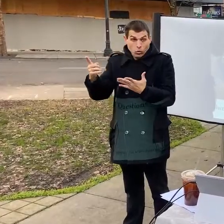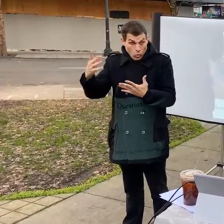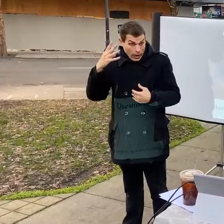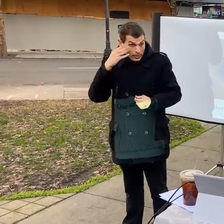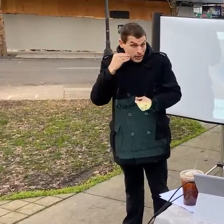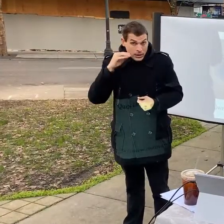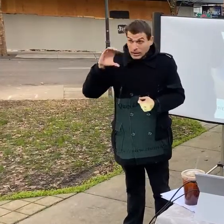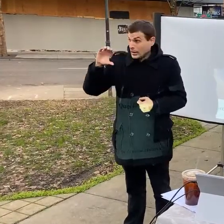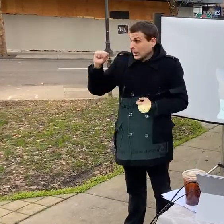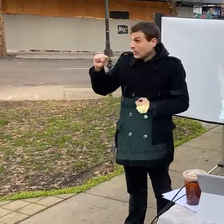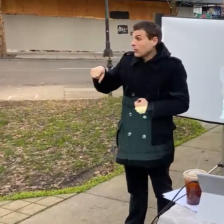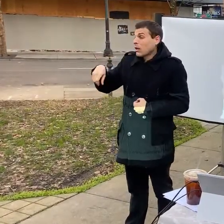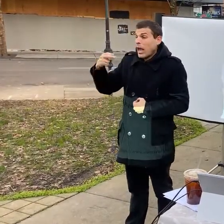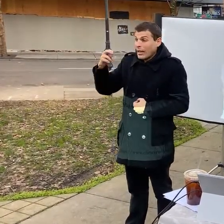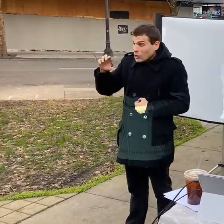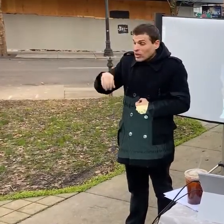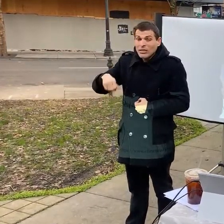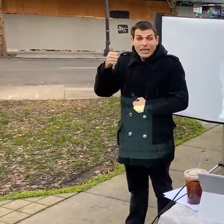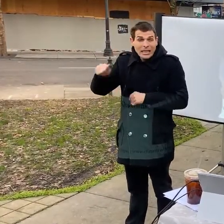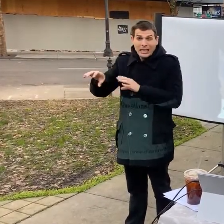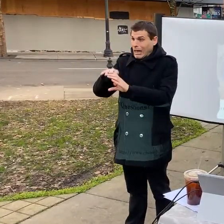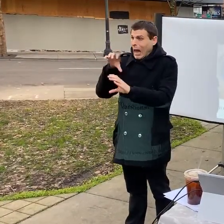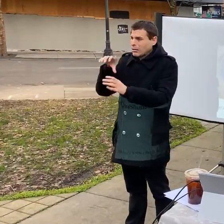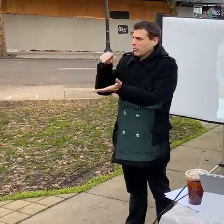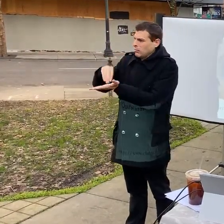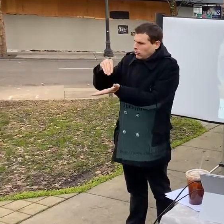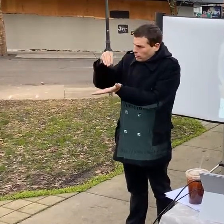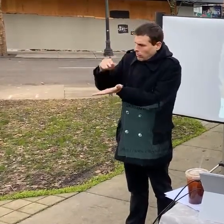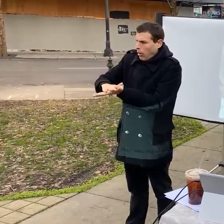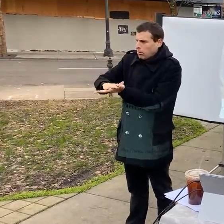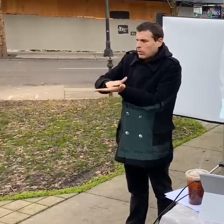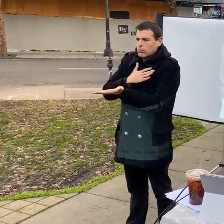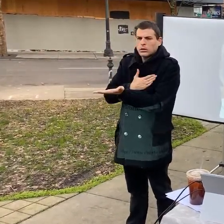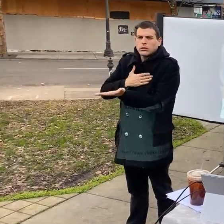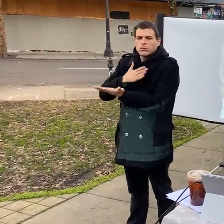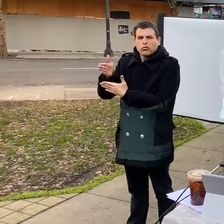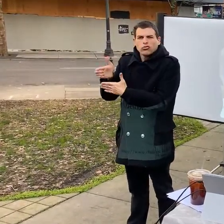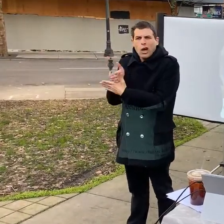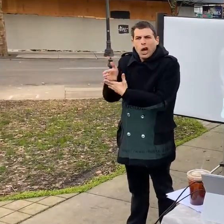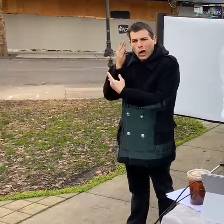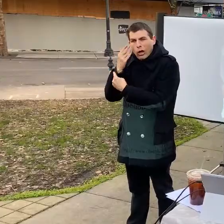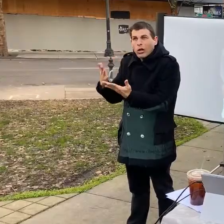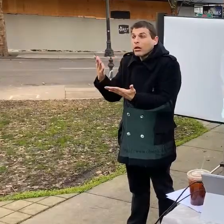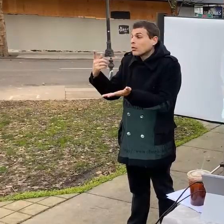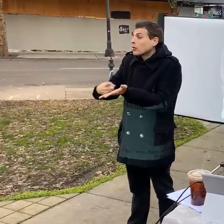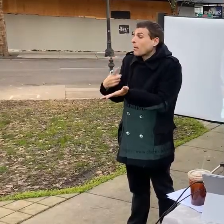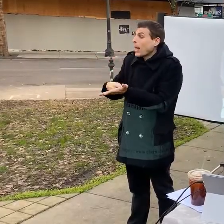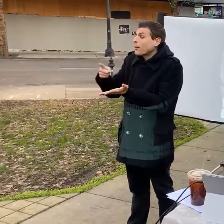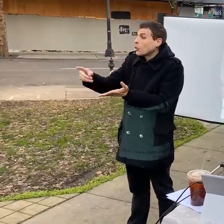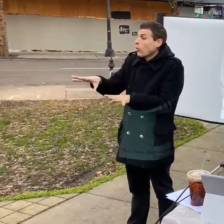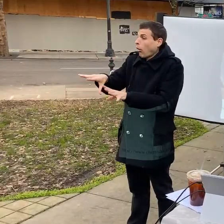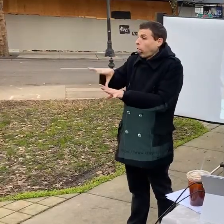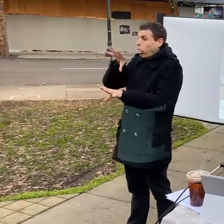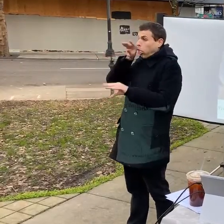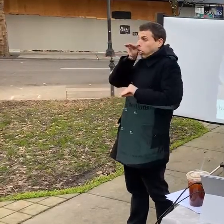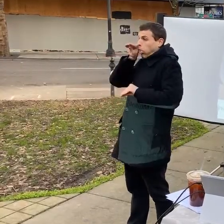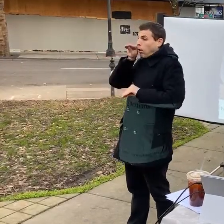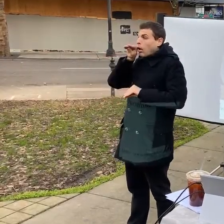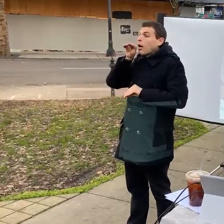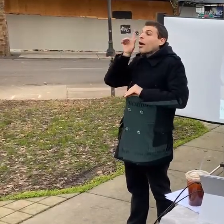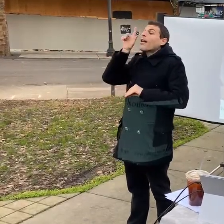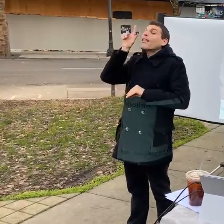something document it because as we've learned with the hc stuff symptoms can come days later right